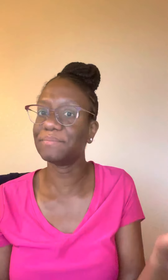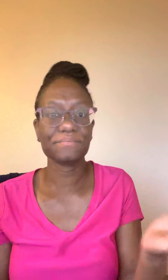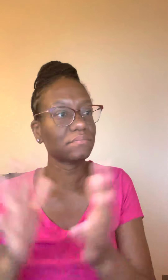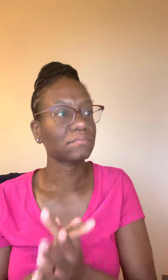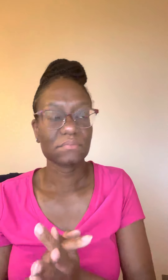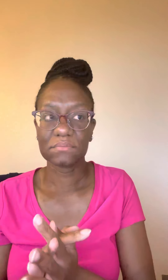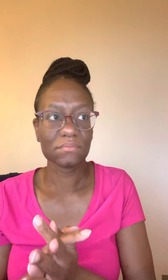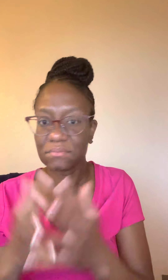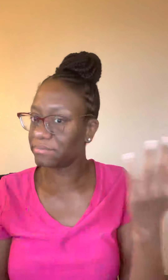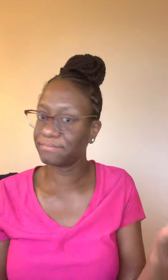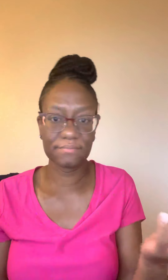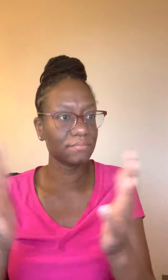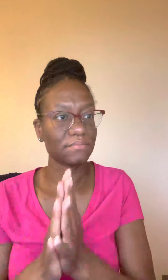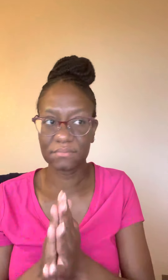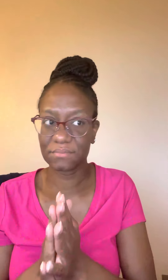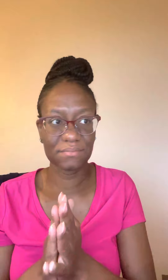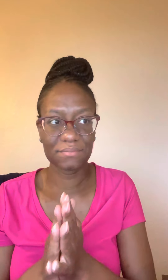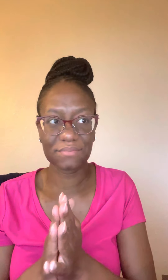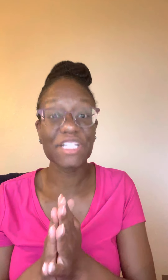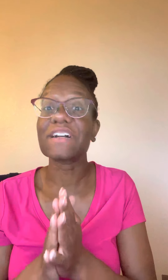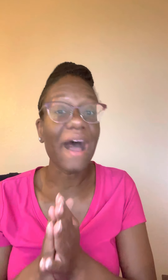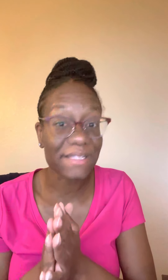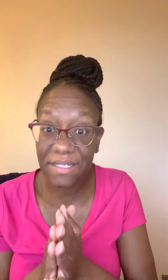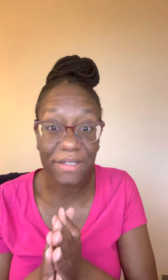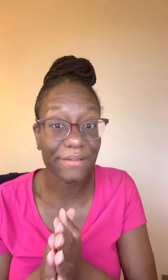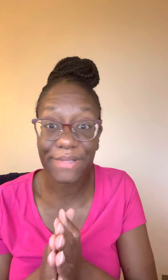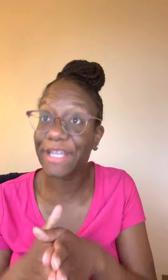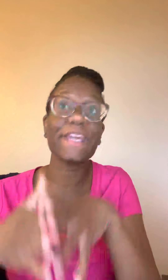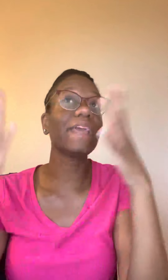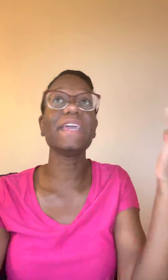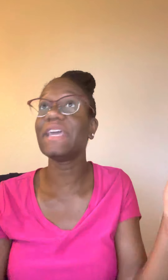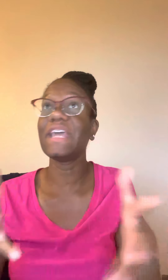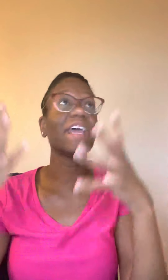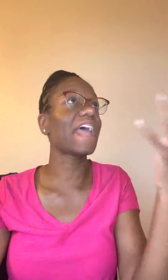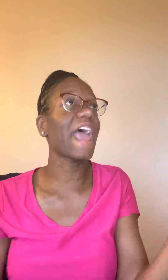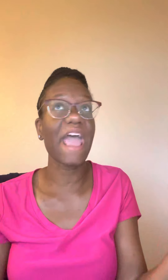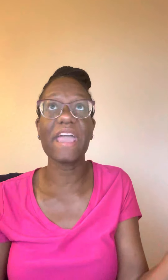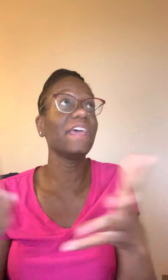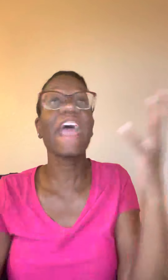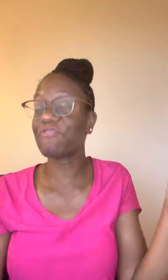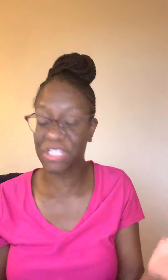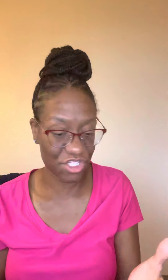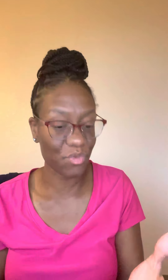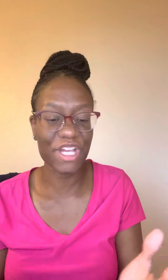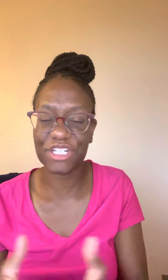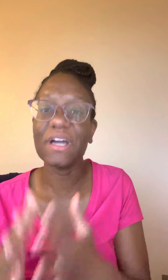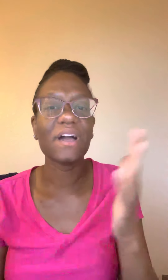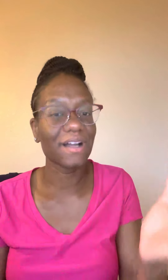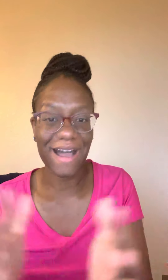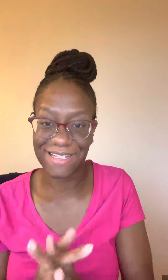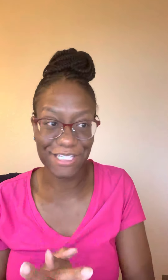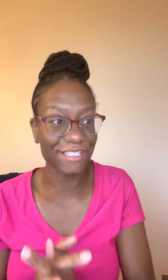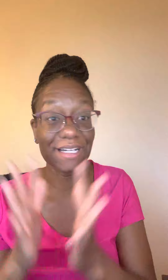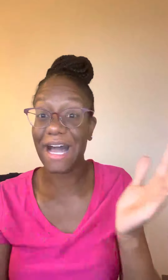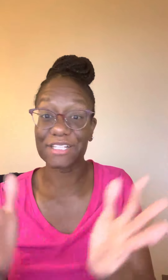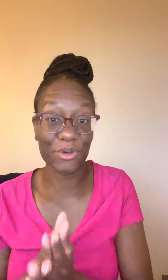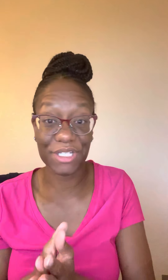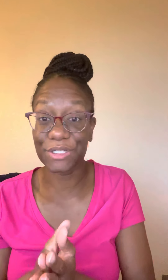God is good in, in, in, in every situation. God is good. God going to get the